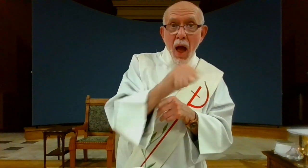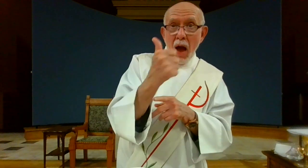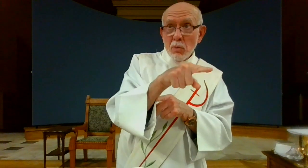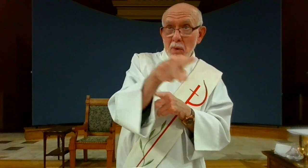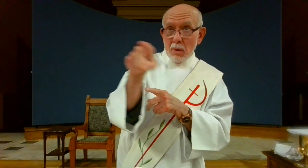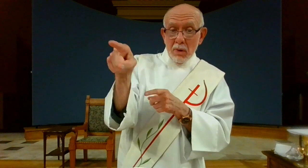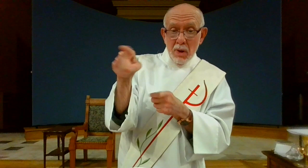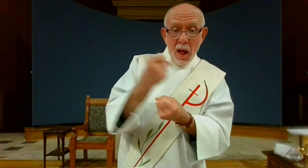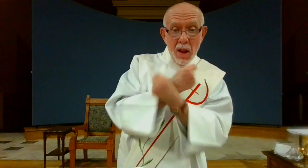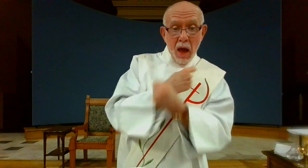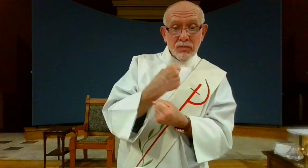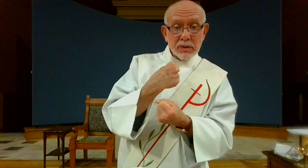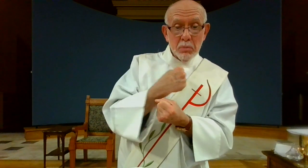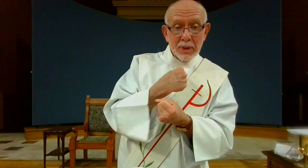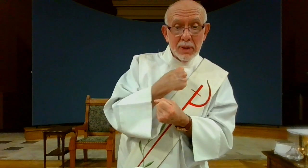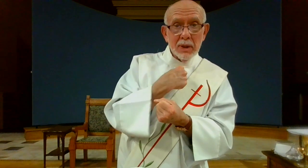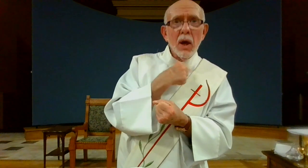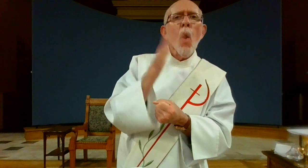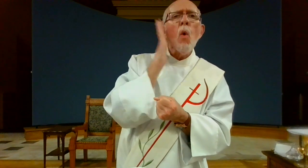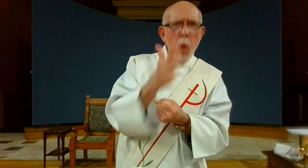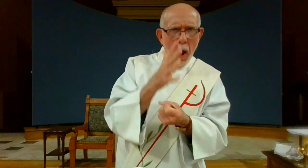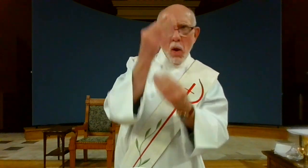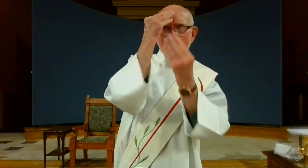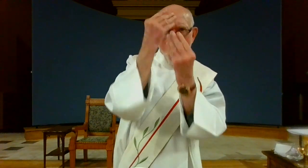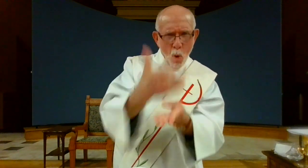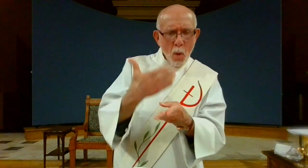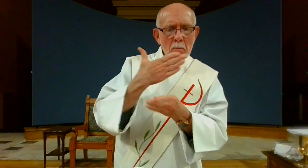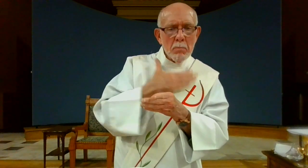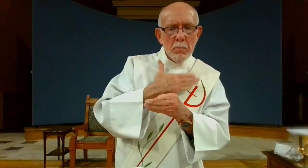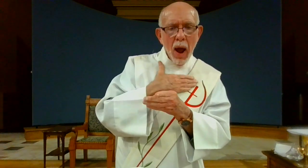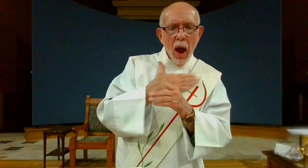Alleluia Alleluia Alleluia loves me will keep my word says the Lord